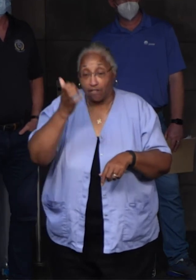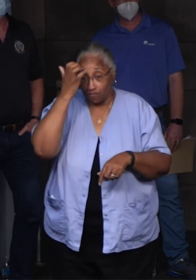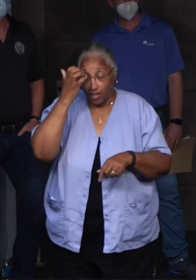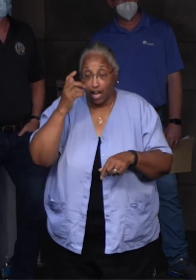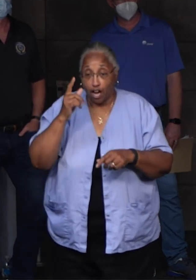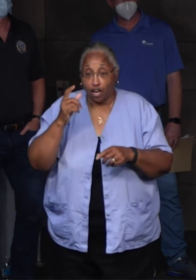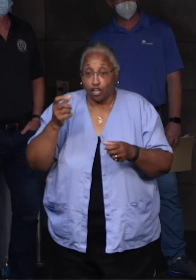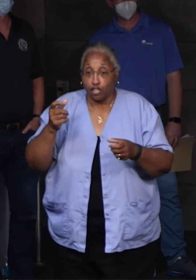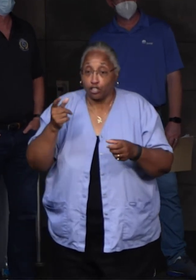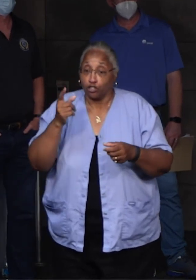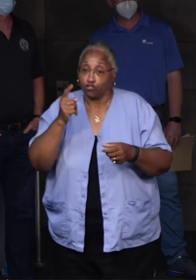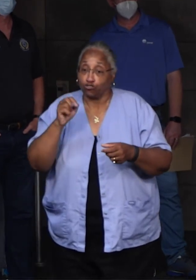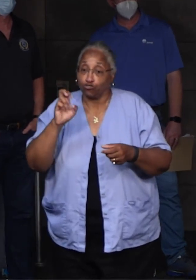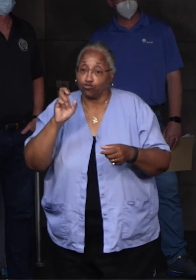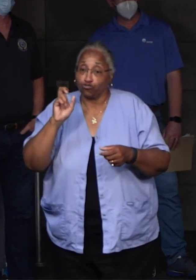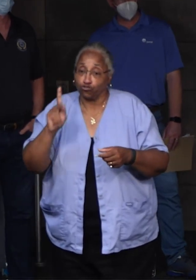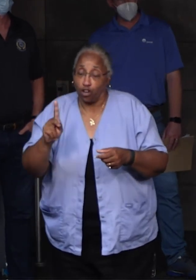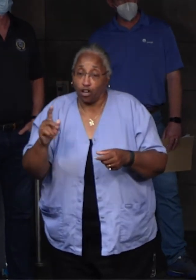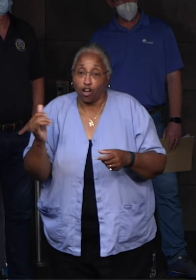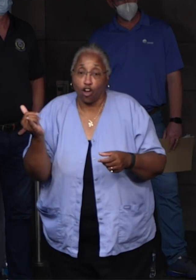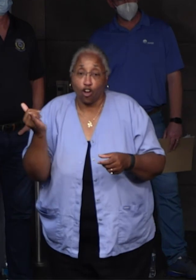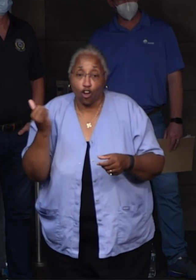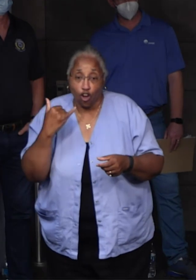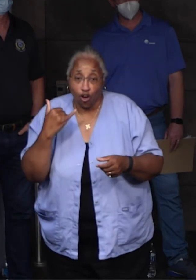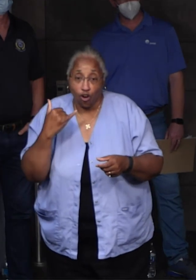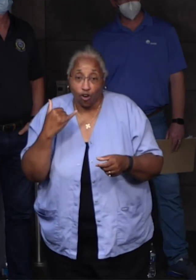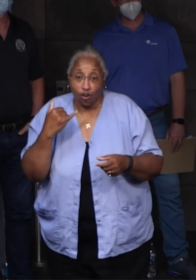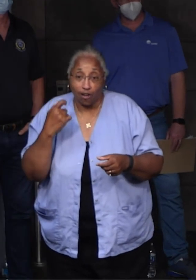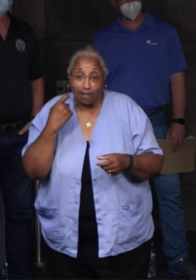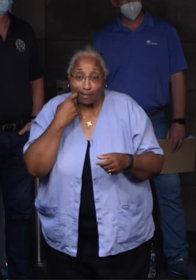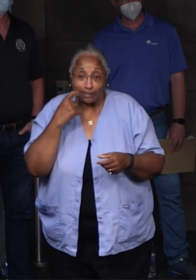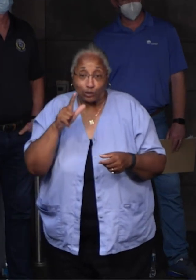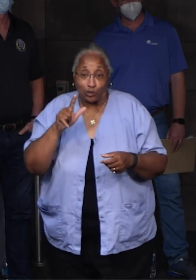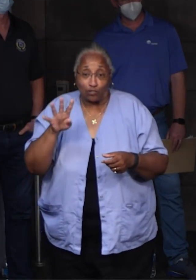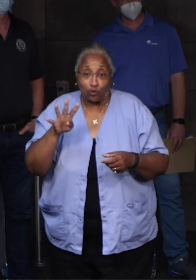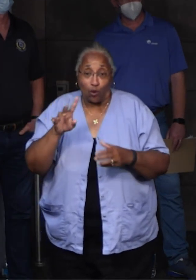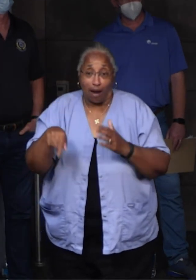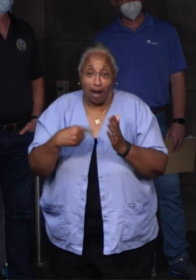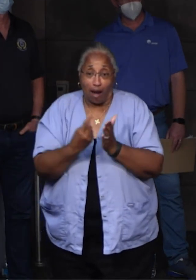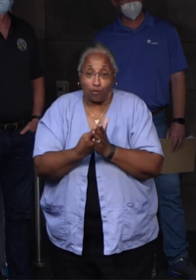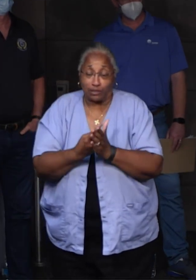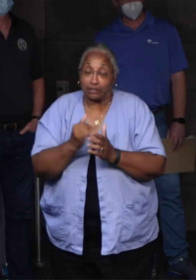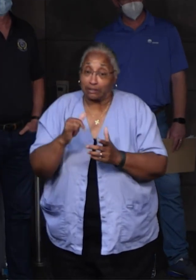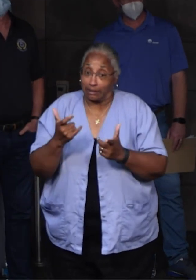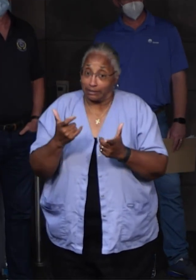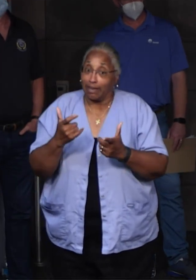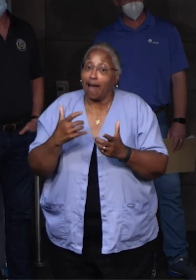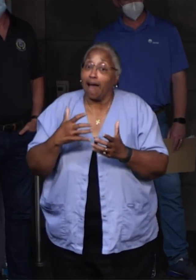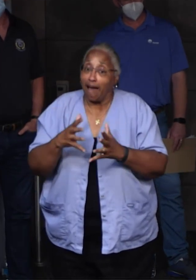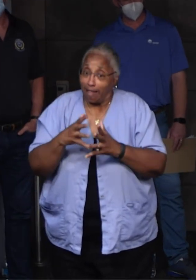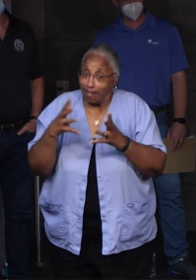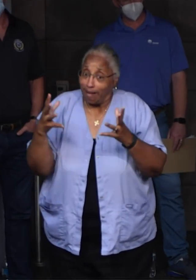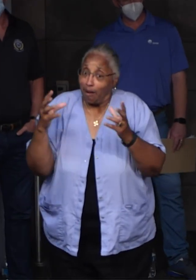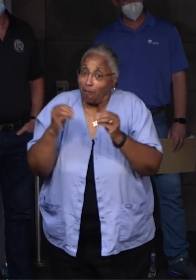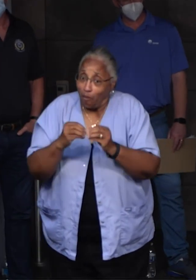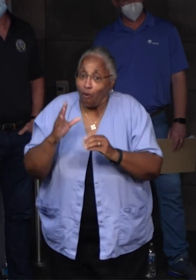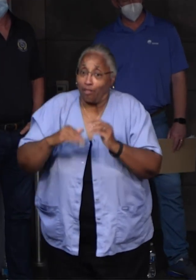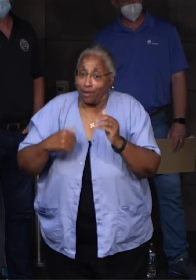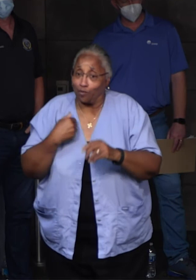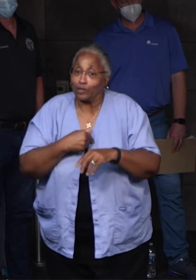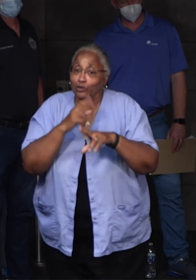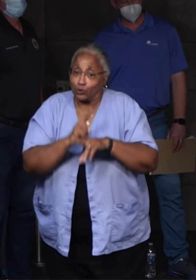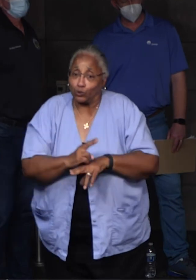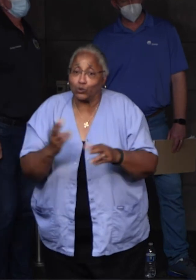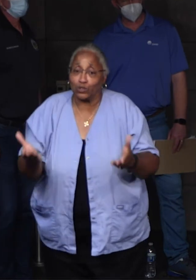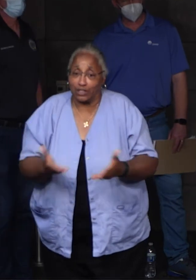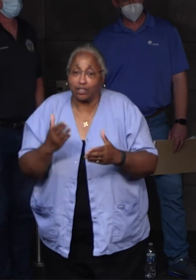was called out in the last 24 hours. That is substantial. That is incredibly greater than what we're used to here in Jefferson Parish